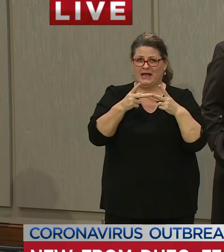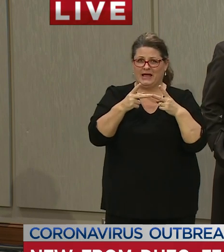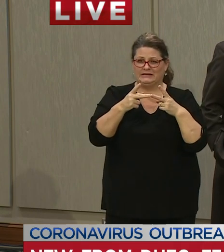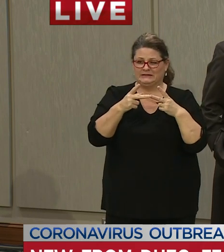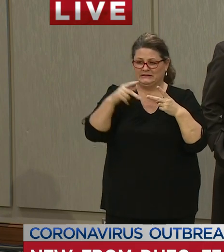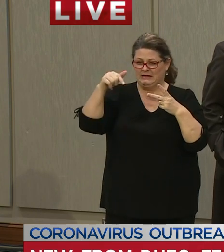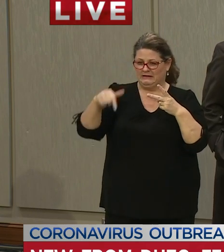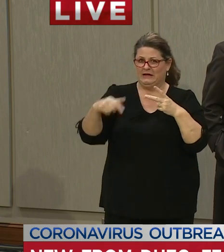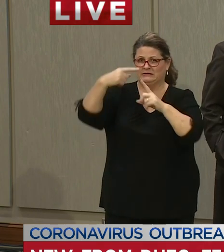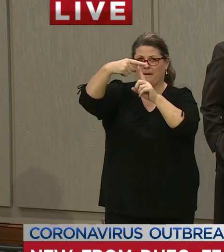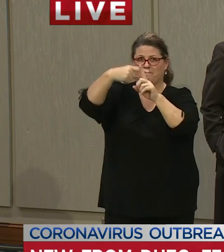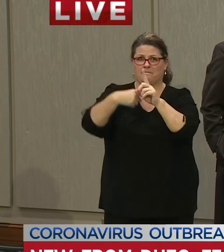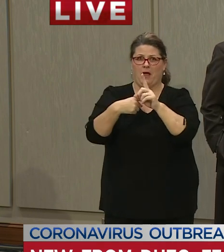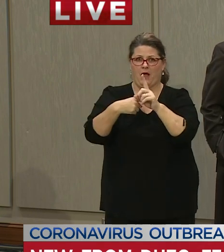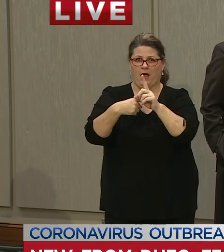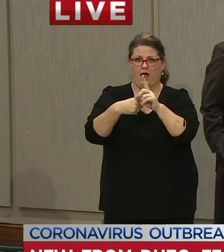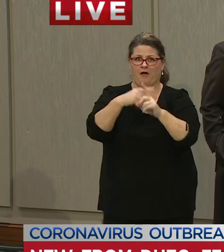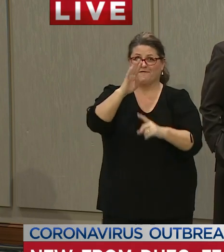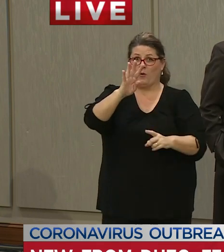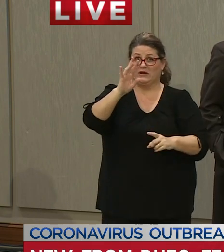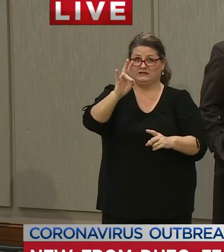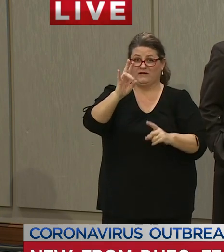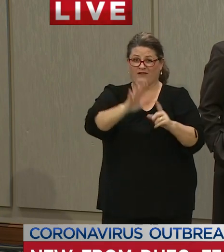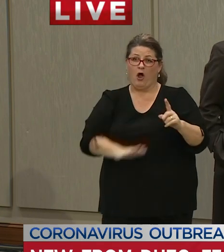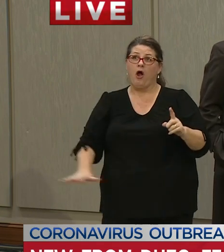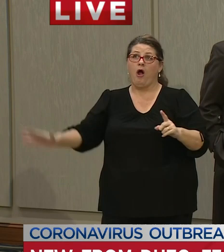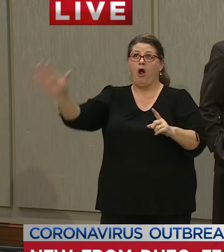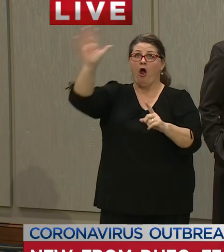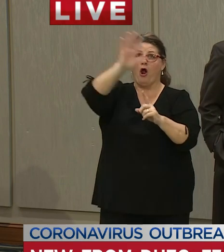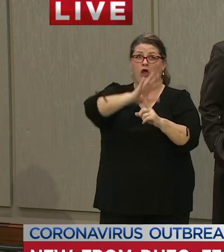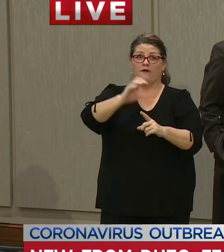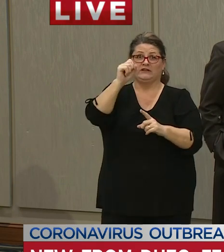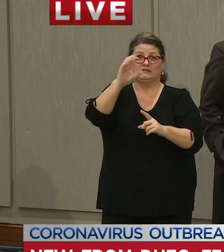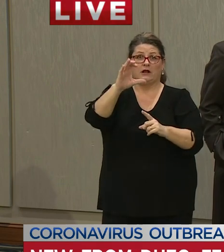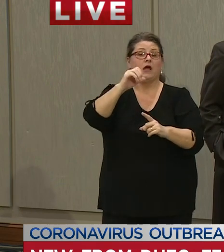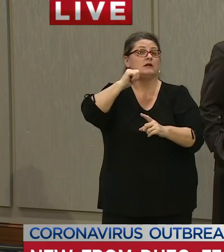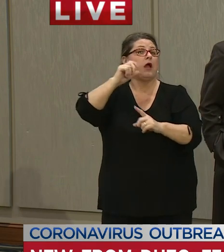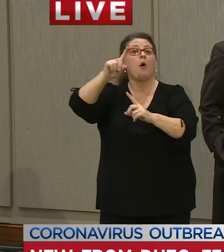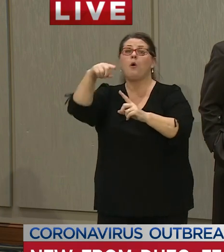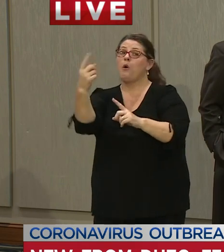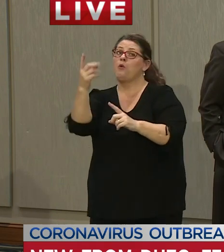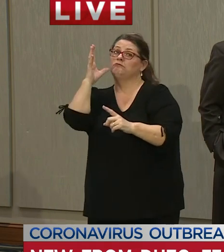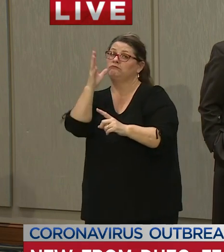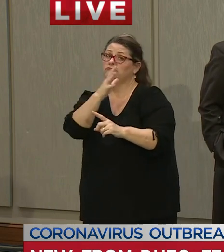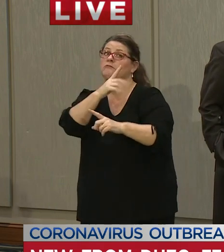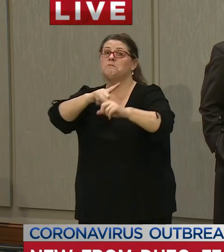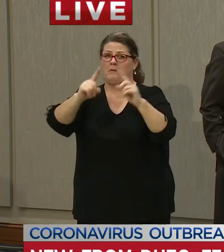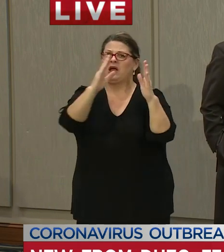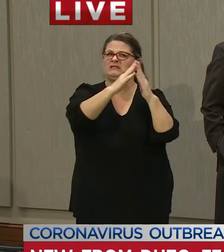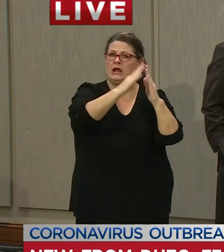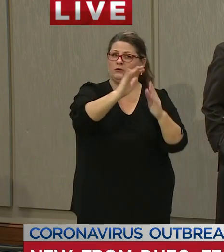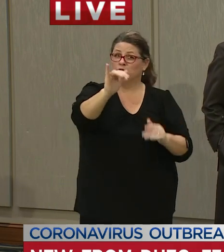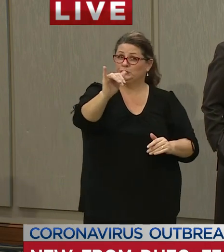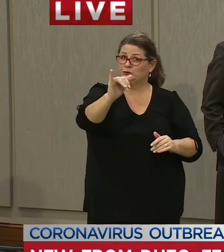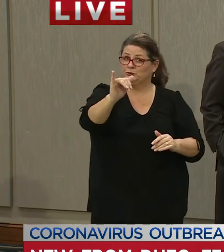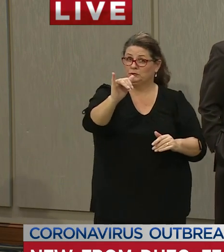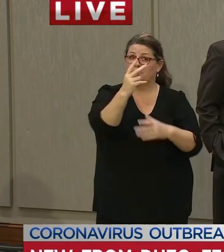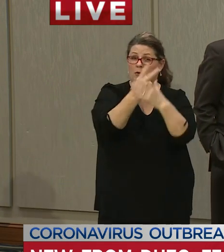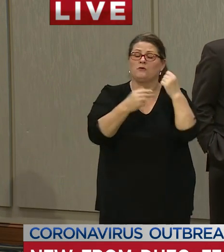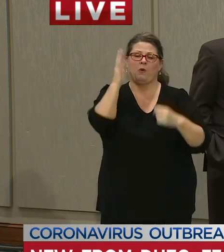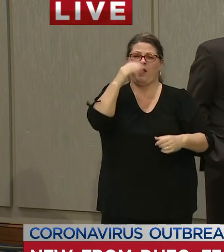month uh across the state and not just rural but in some of the metropolitan areas as well